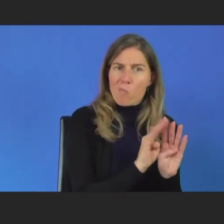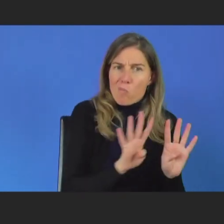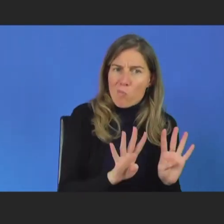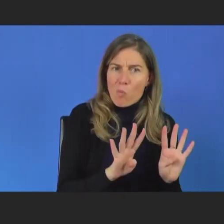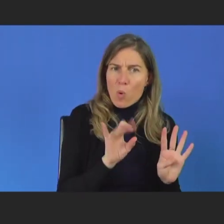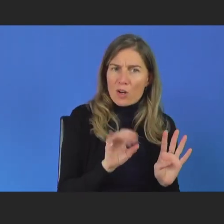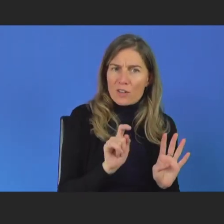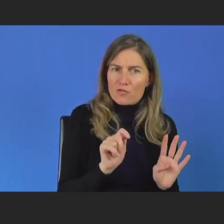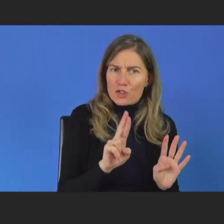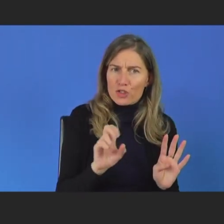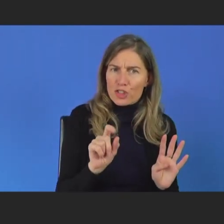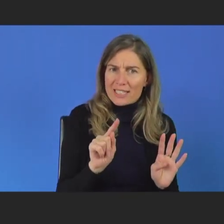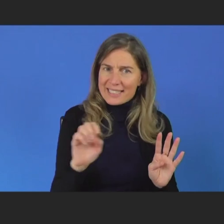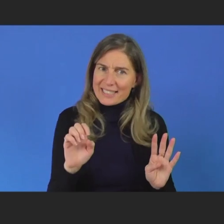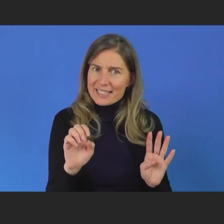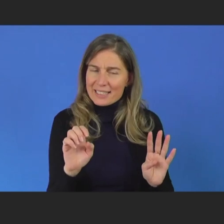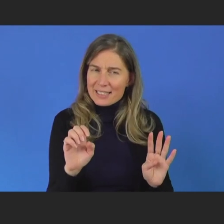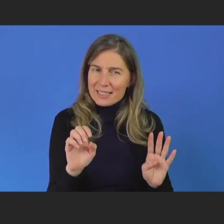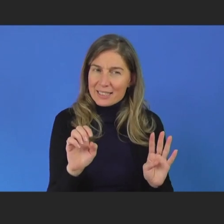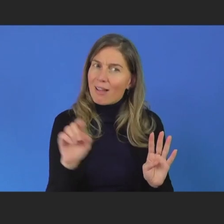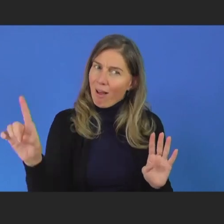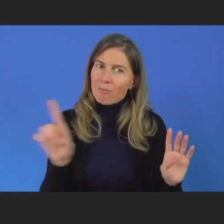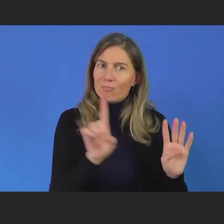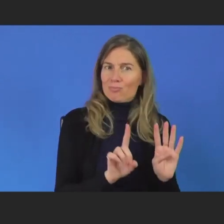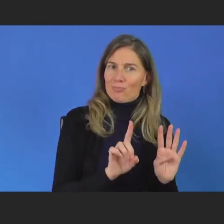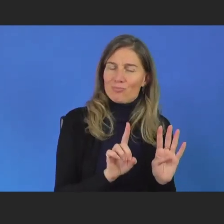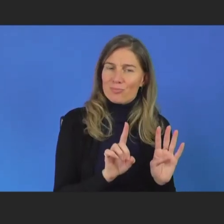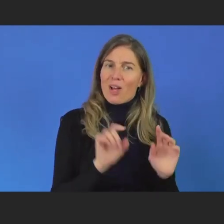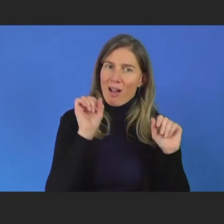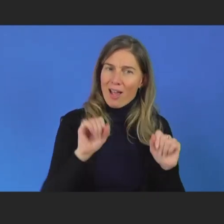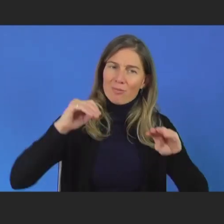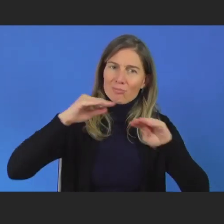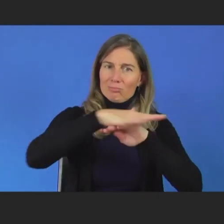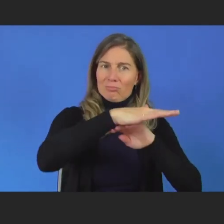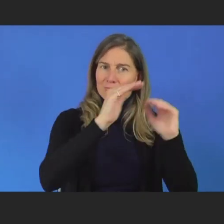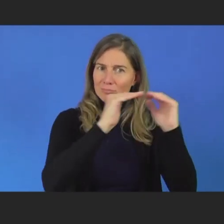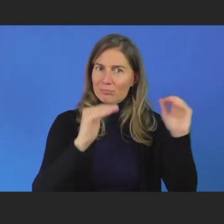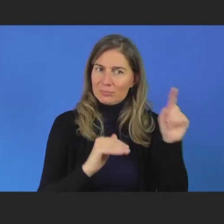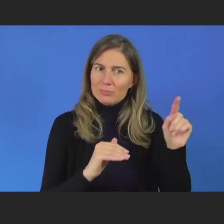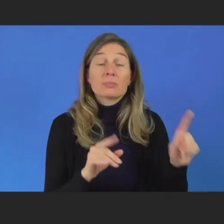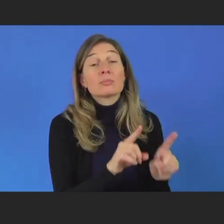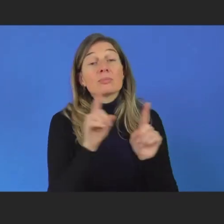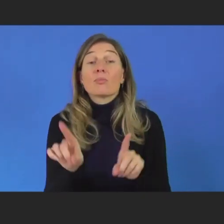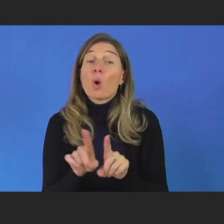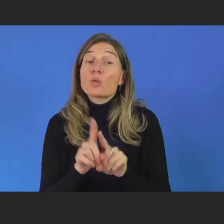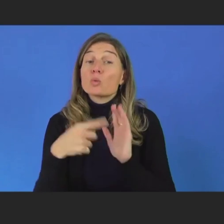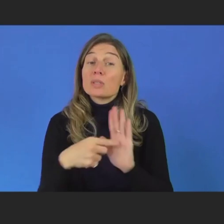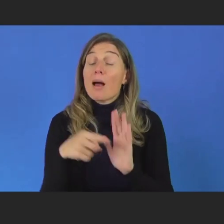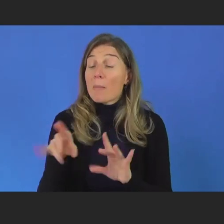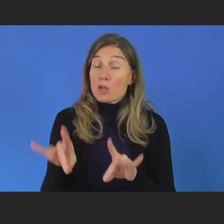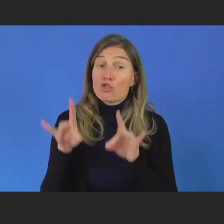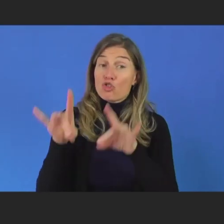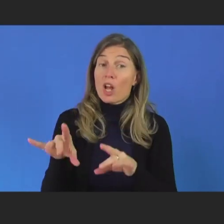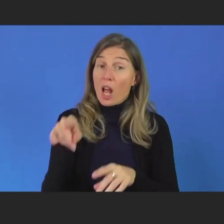of internet policy. I'd also just like to mention quickly examples from Australia about leadership